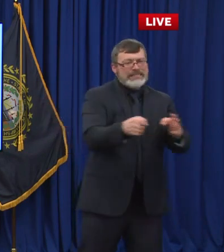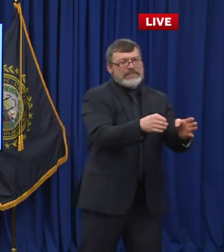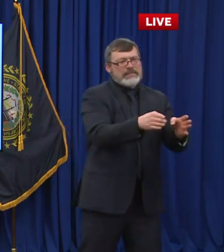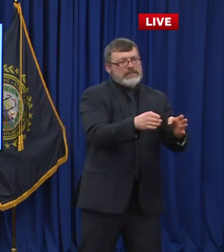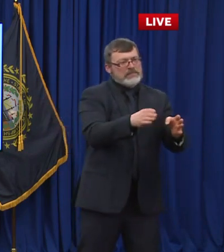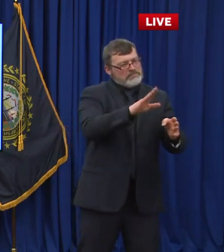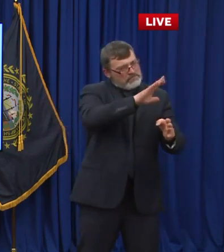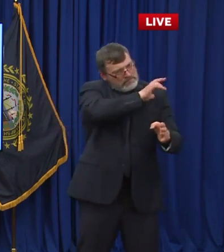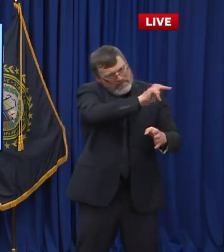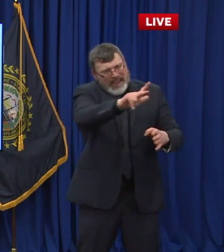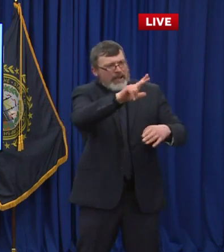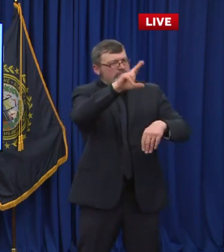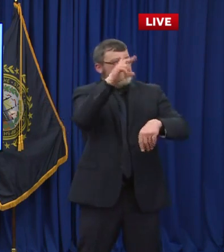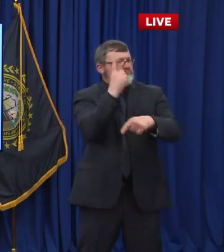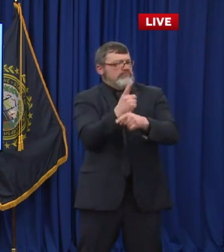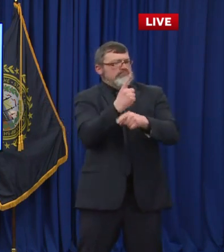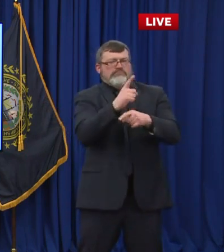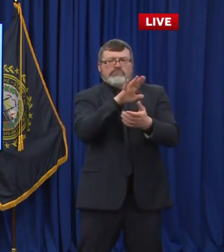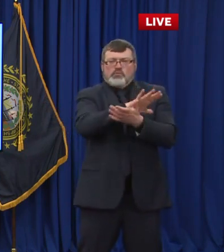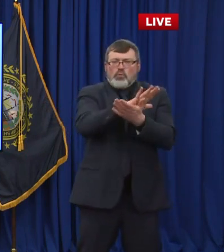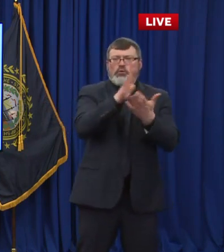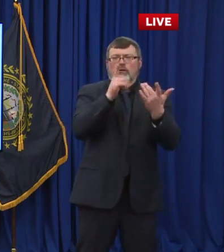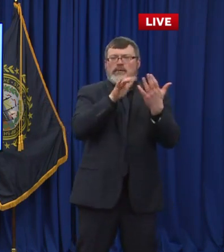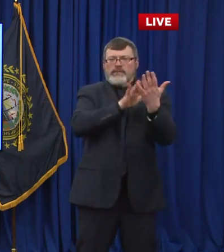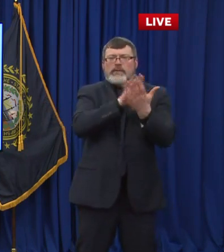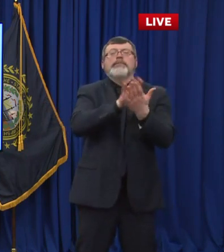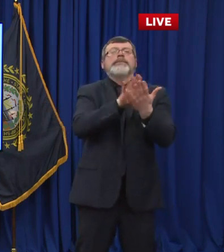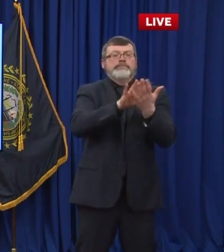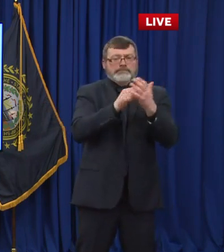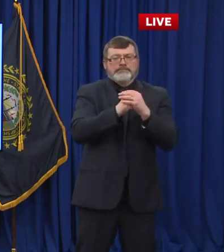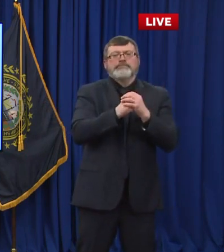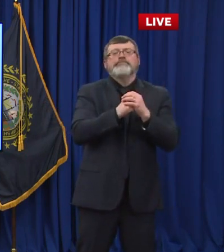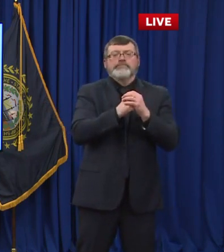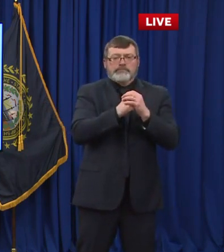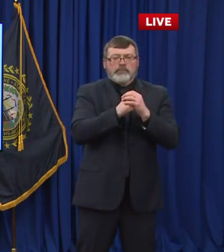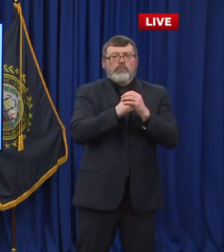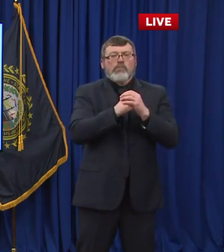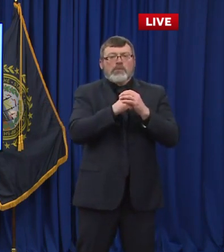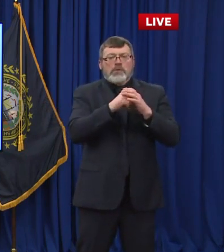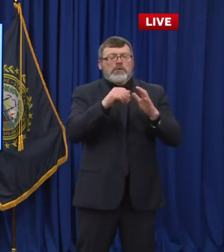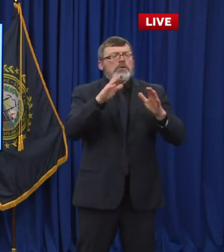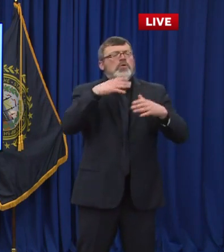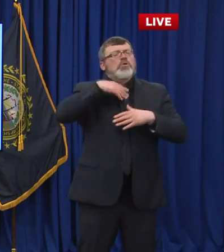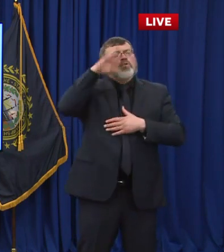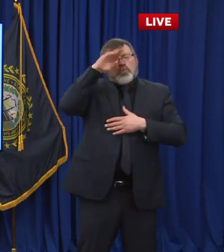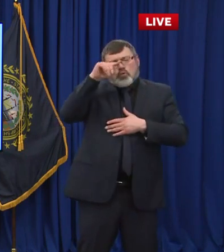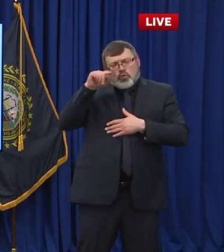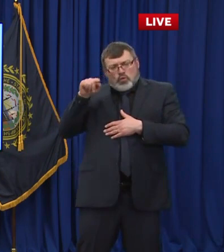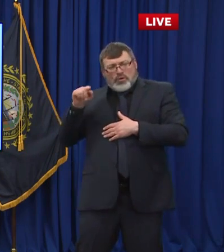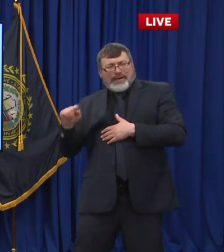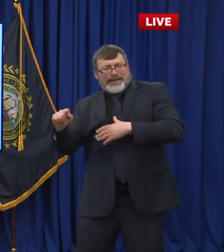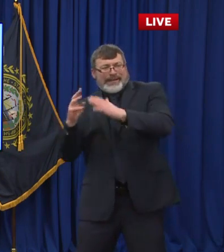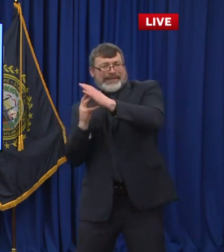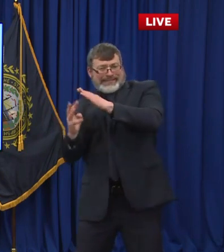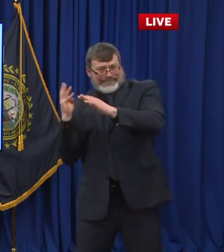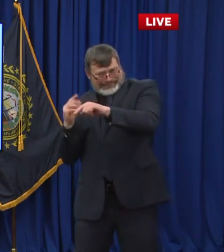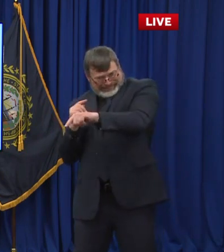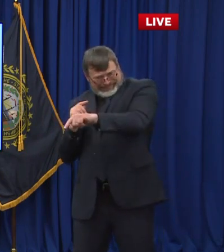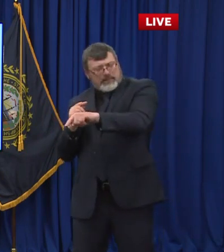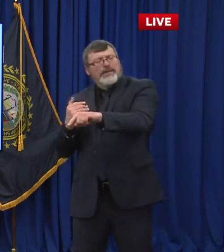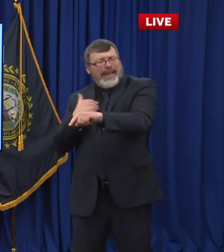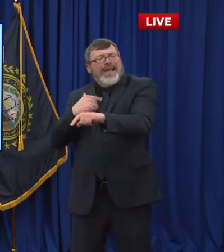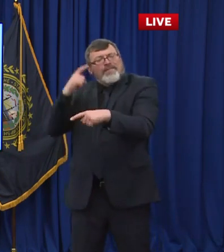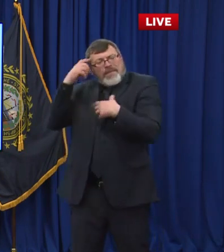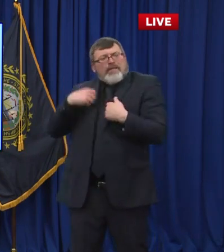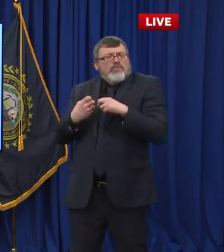there's no doubt that allowing these kids, everyone, everyone across the state to be in an in person model is going to have beneficial effects, uh, for